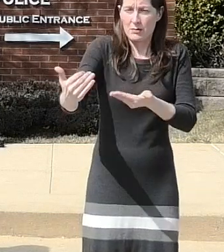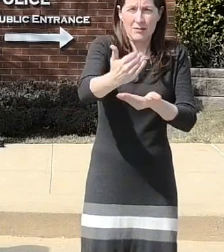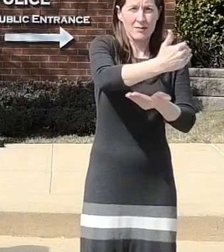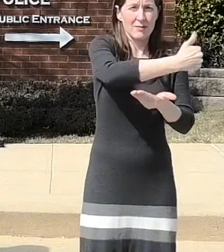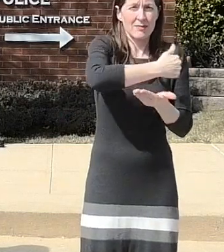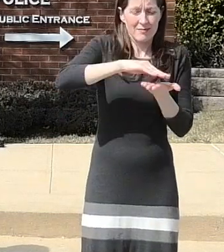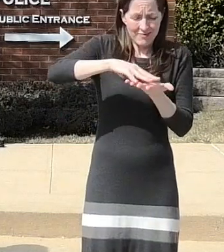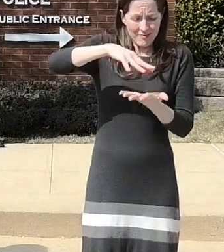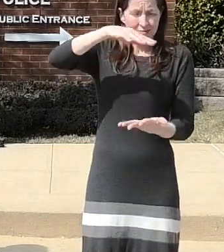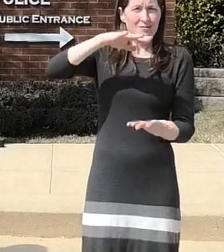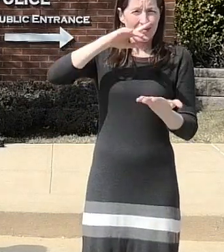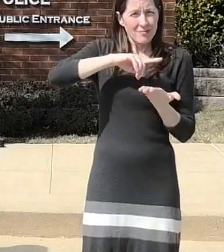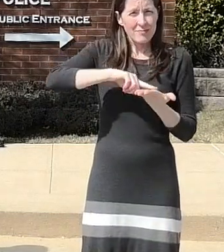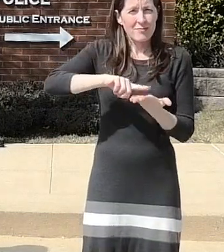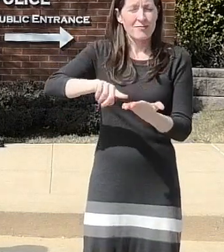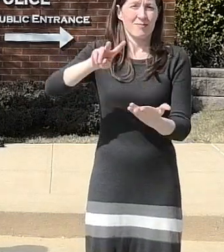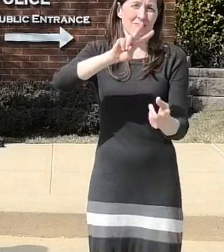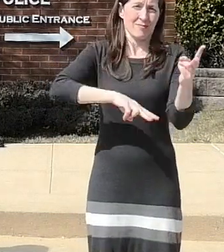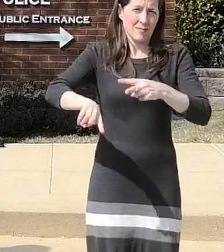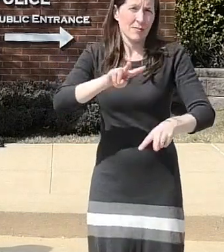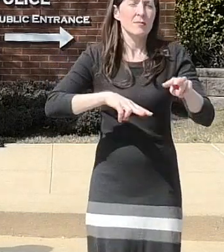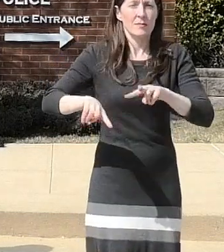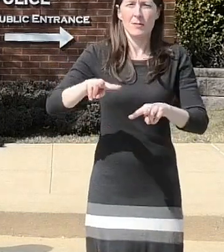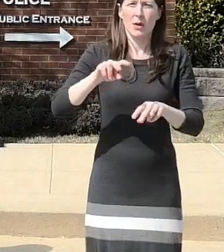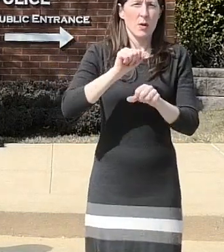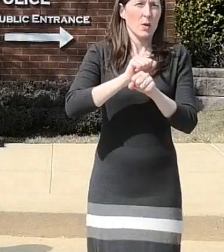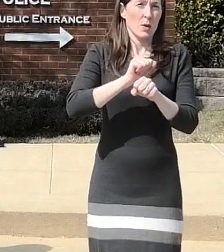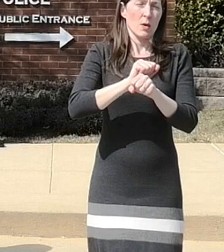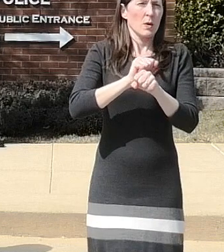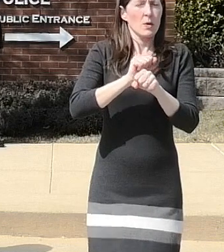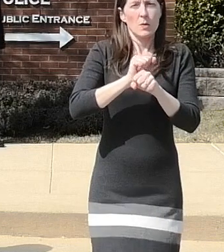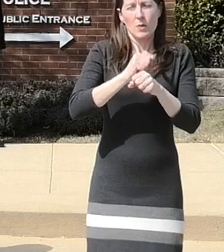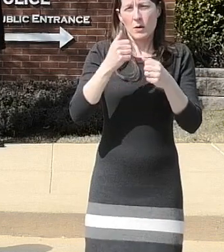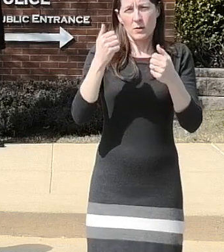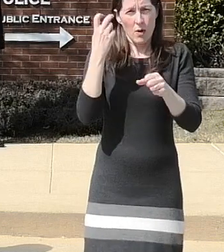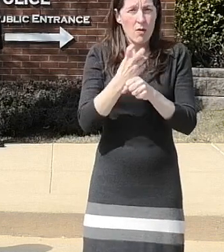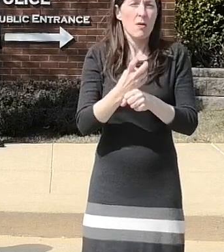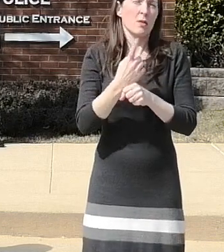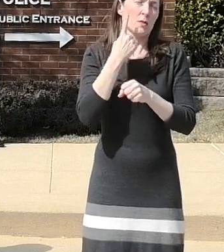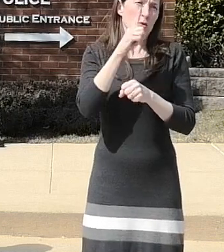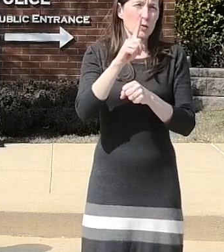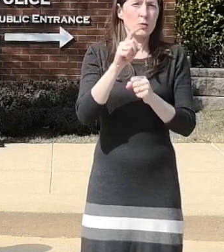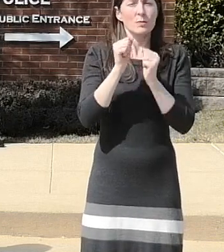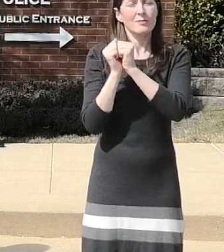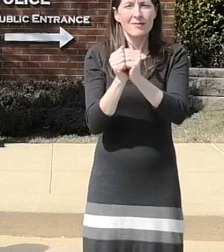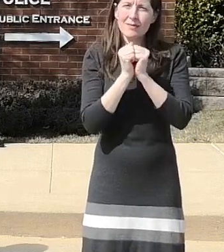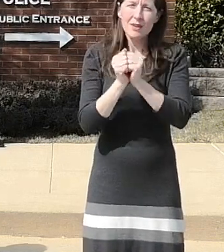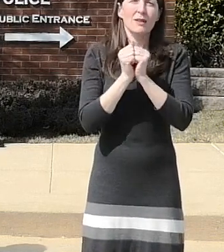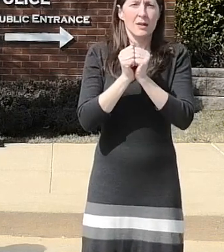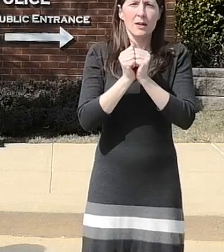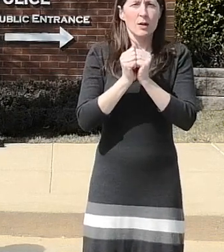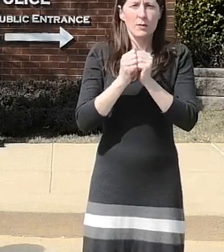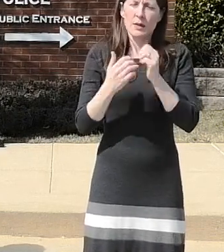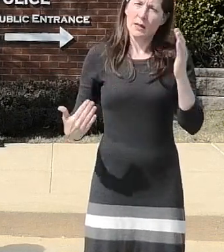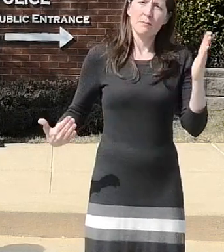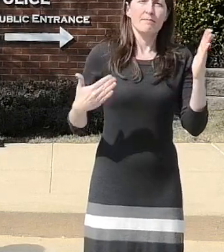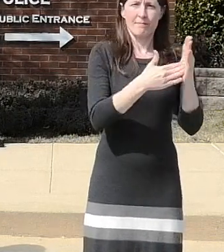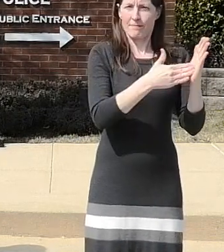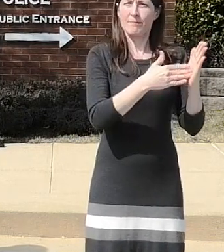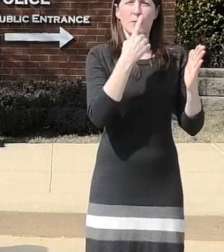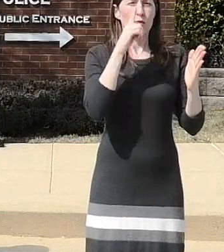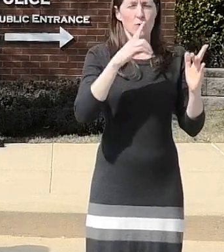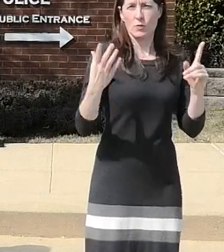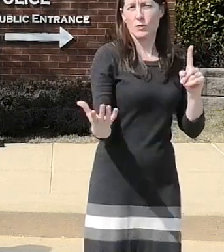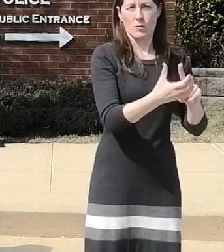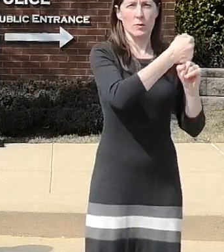handily for months to investigate and jointly bring charges as placed yesterday and they worked on a daily basis sometimes at all hours of the